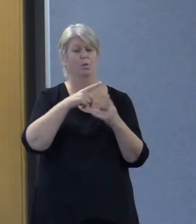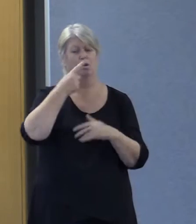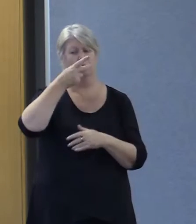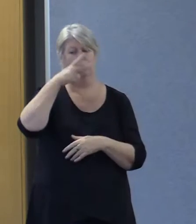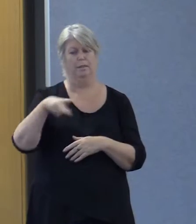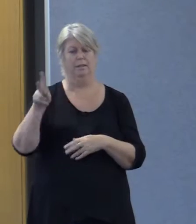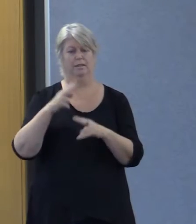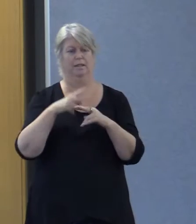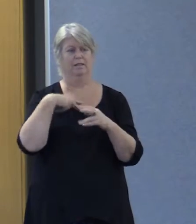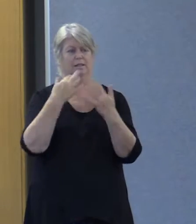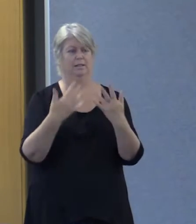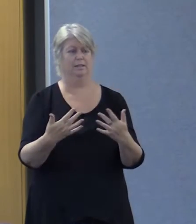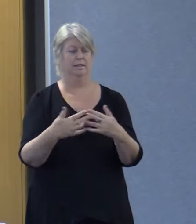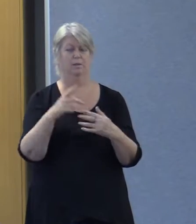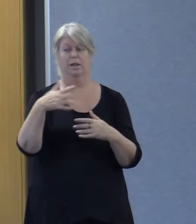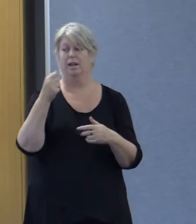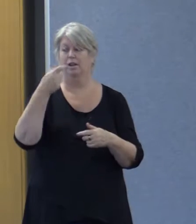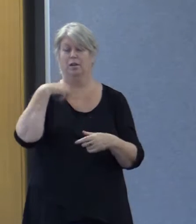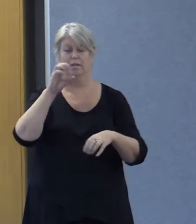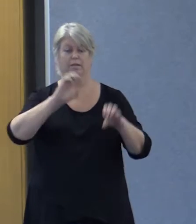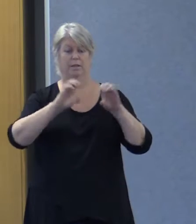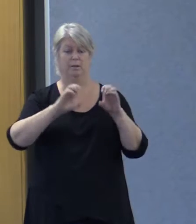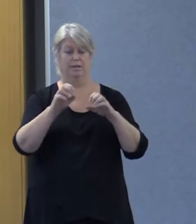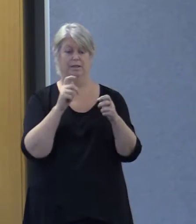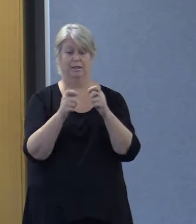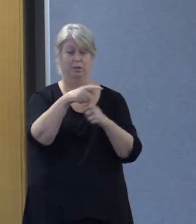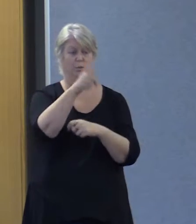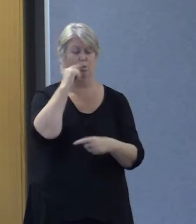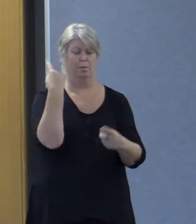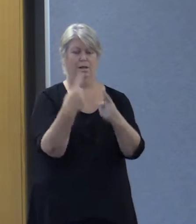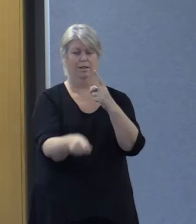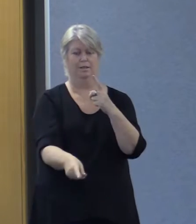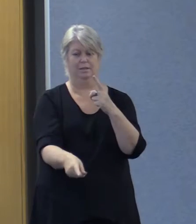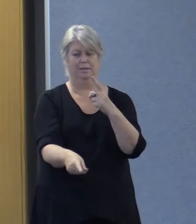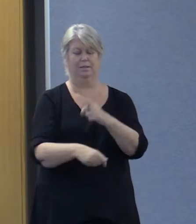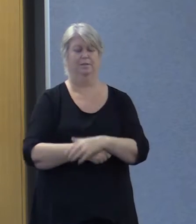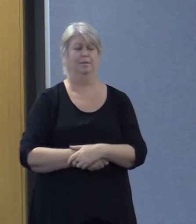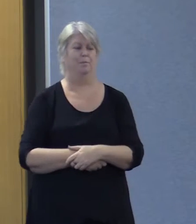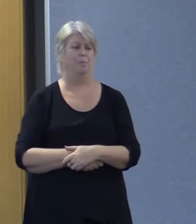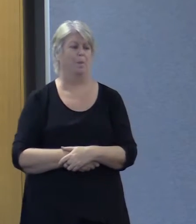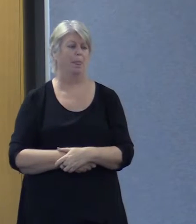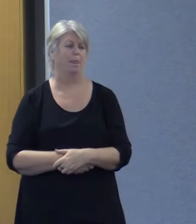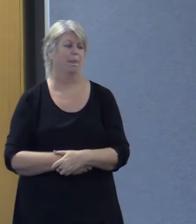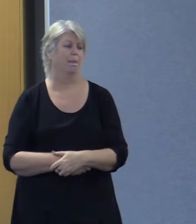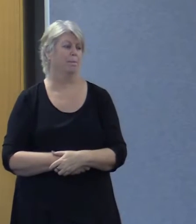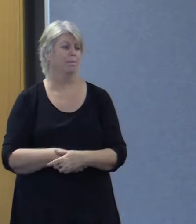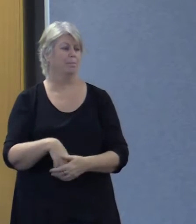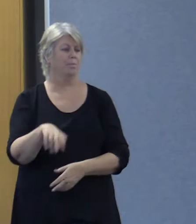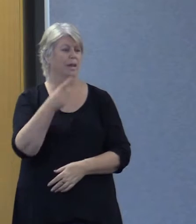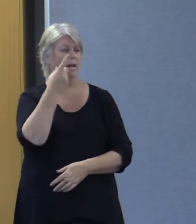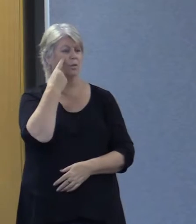repeat the statistics. If we had it on the evaluation test, I think you might all get that right. I'll just look at